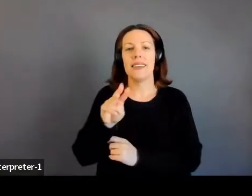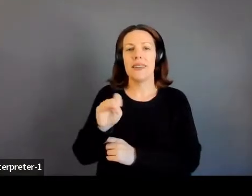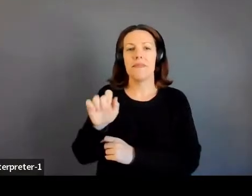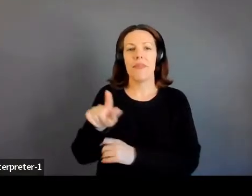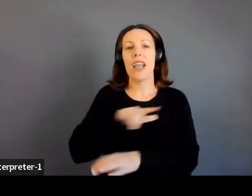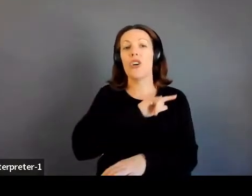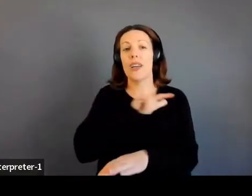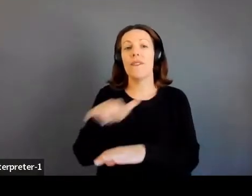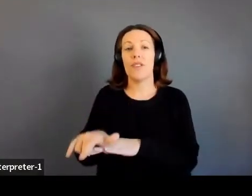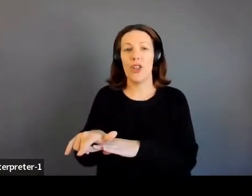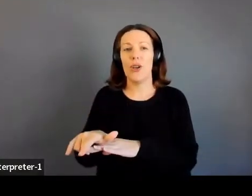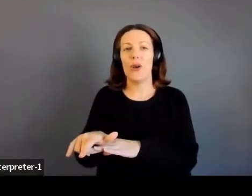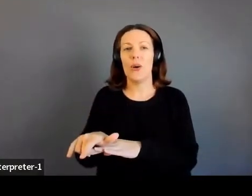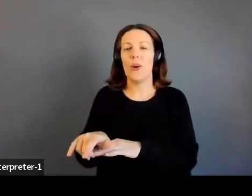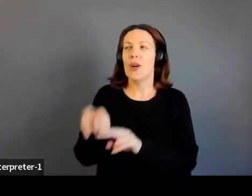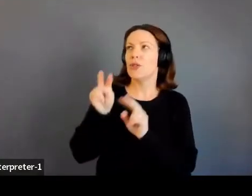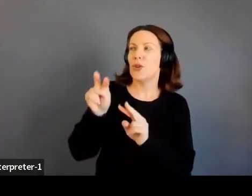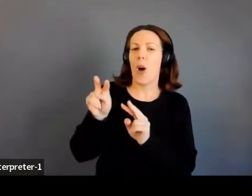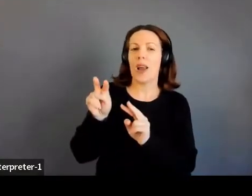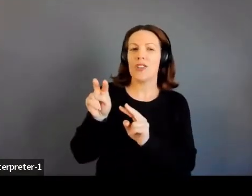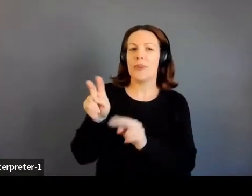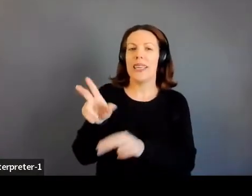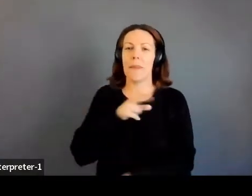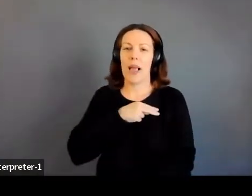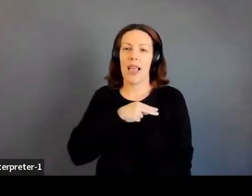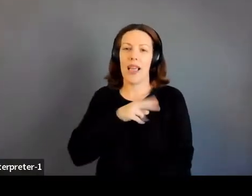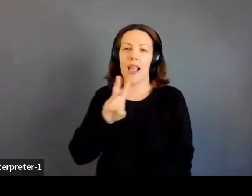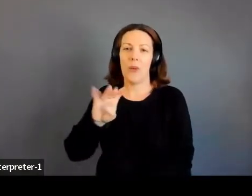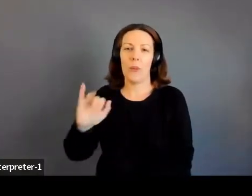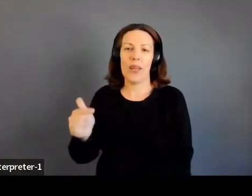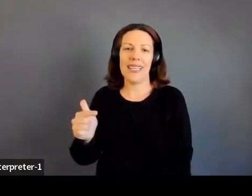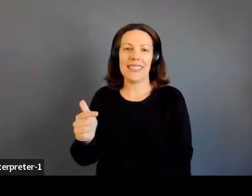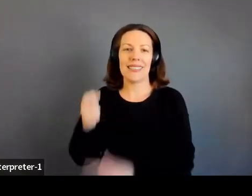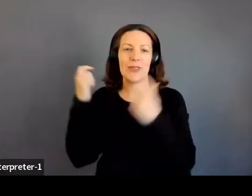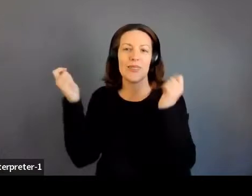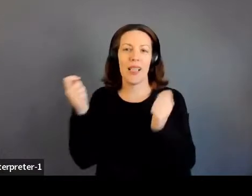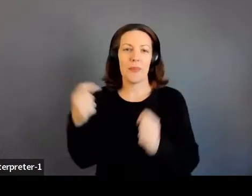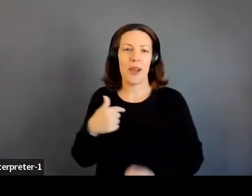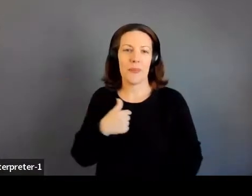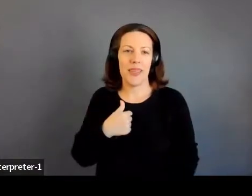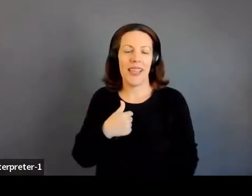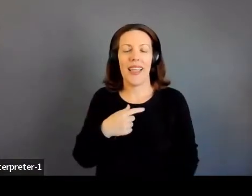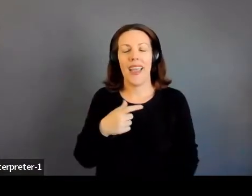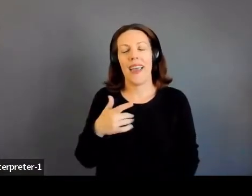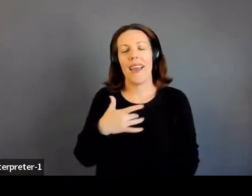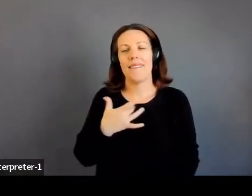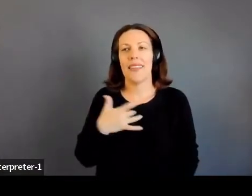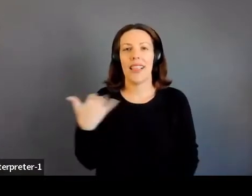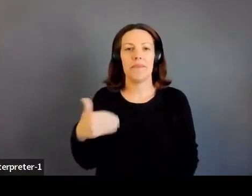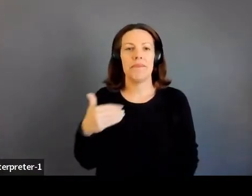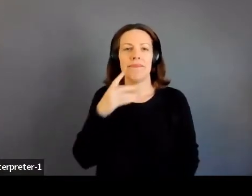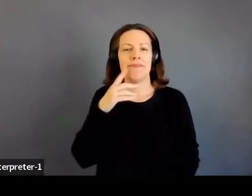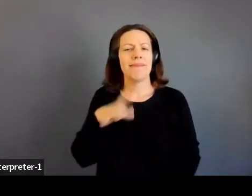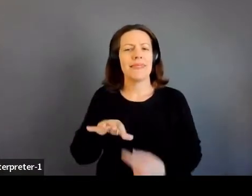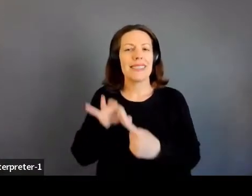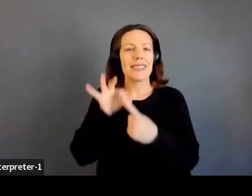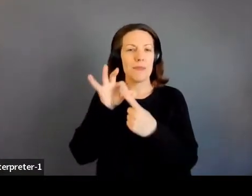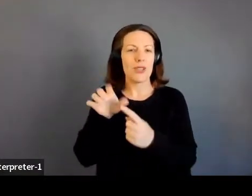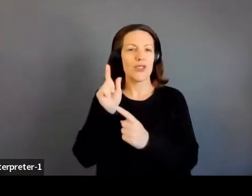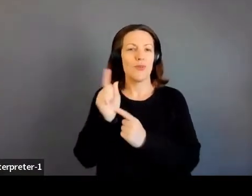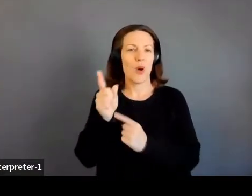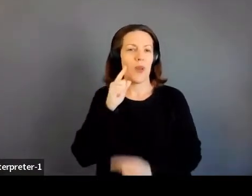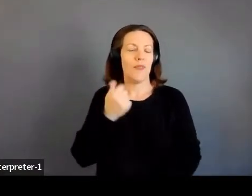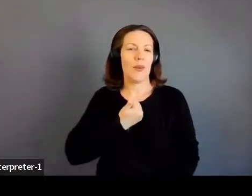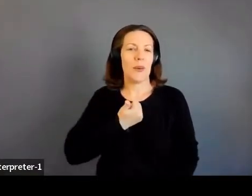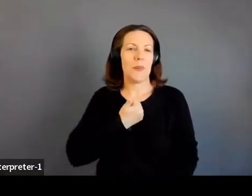and watched me fly to my came and watched me get my wings and was there to celebrate me. And that was just such a special moment for me and